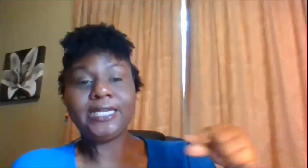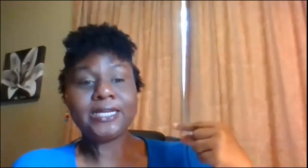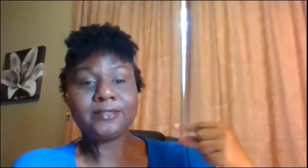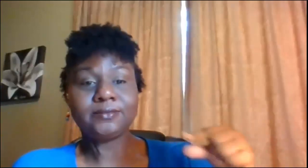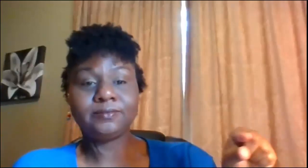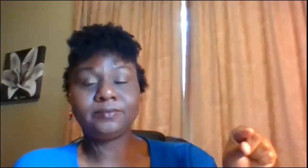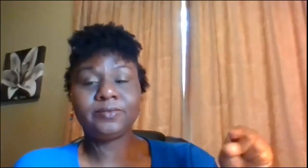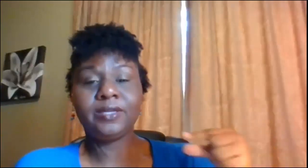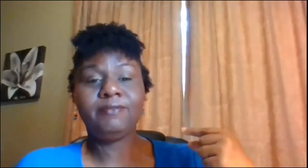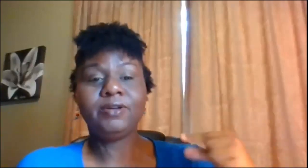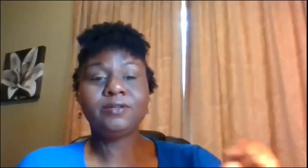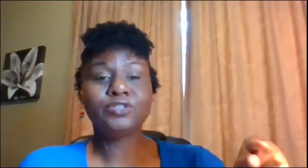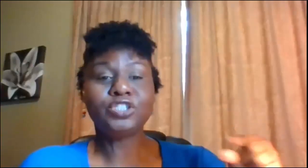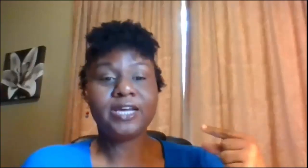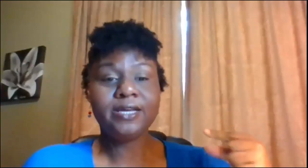and give it a little shape